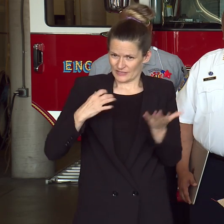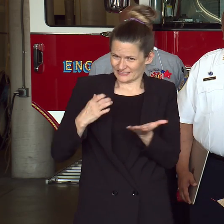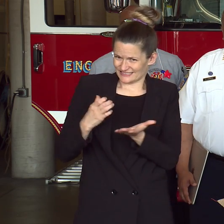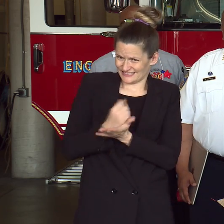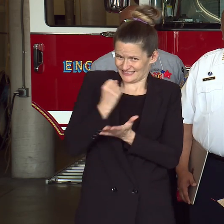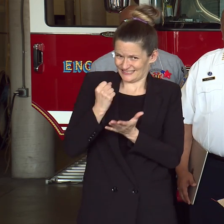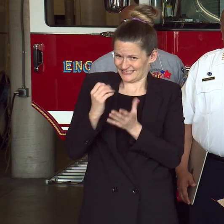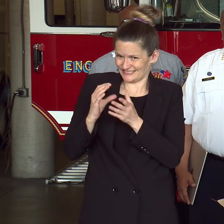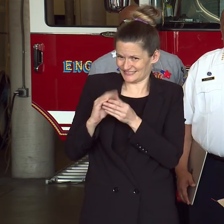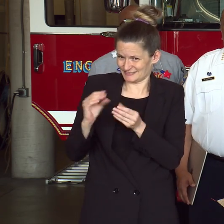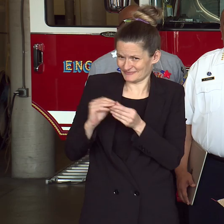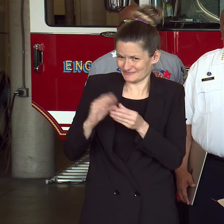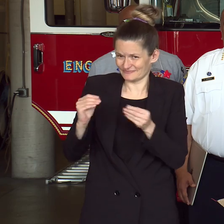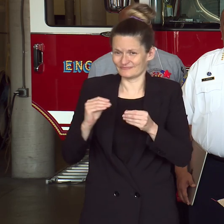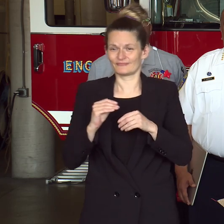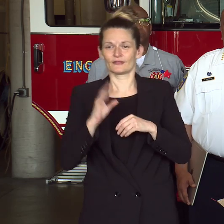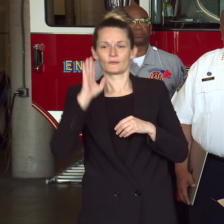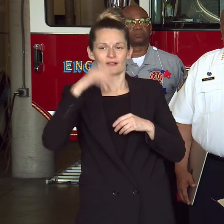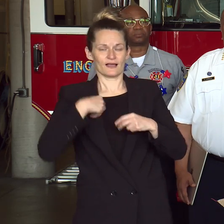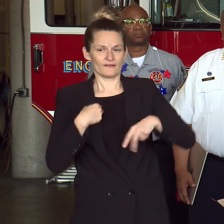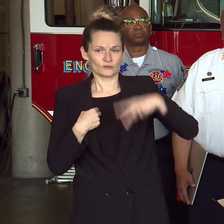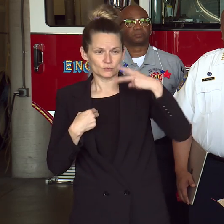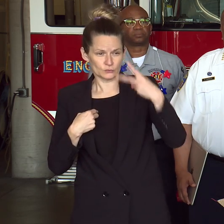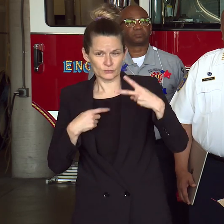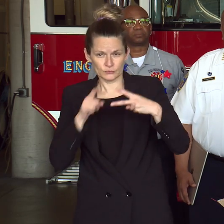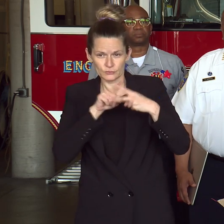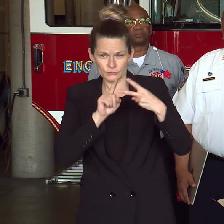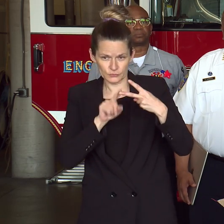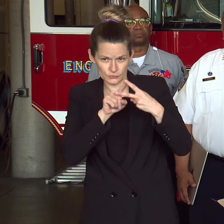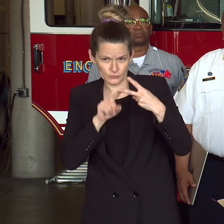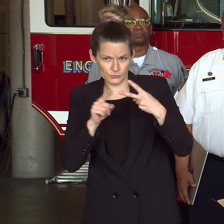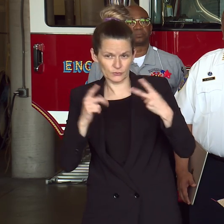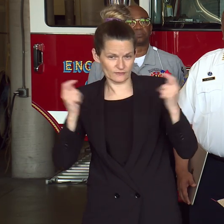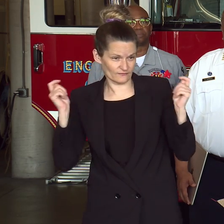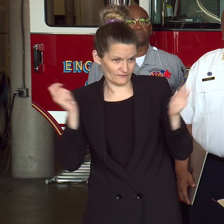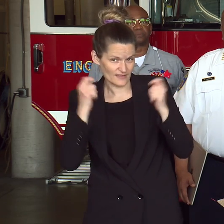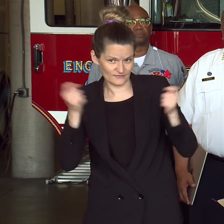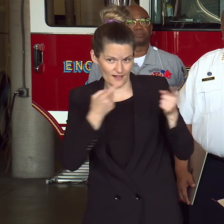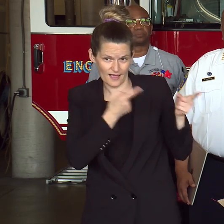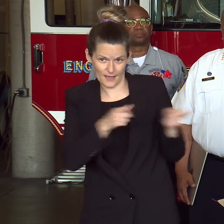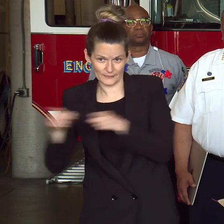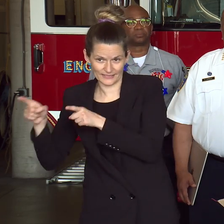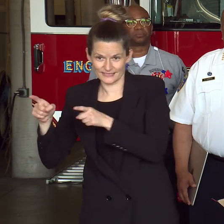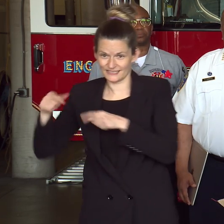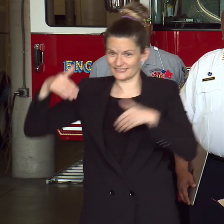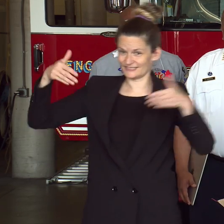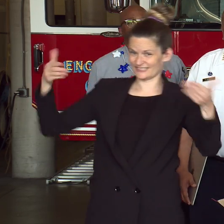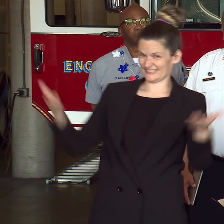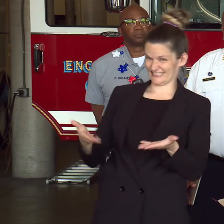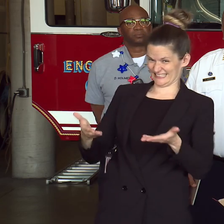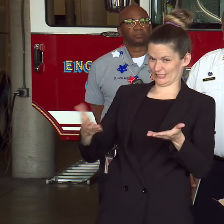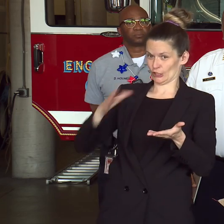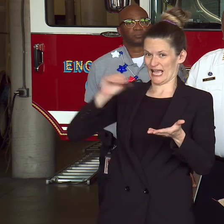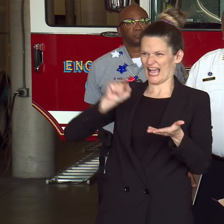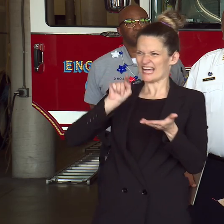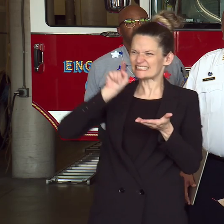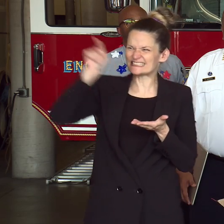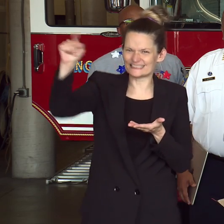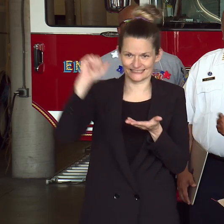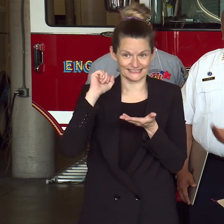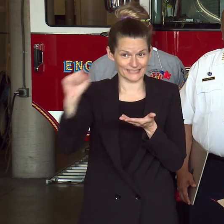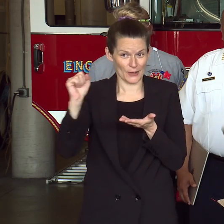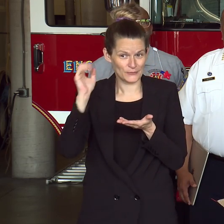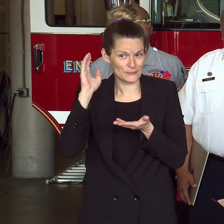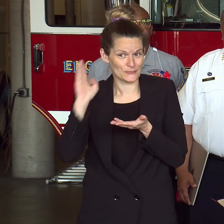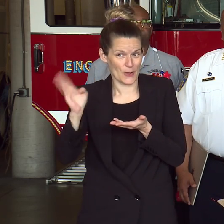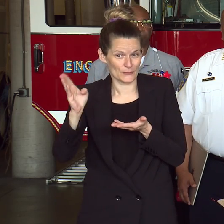also have the Cherry Hill Music Festival that will always also have fireworks down in South Baltimore and Middle Branch. So we